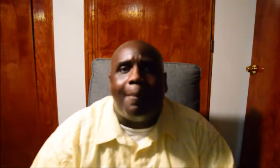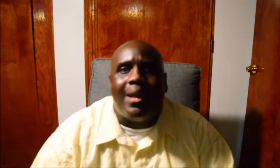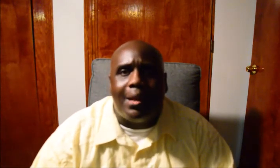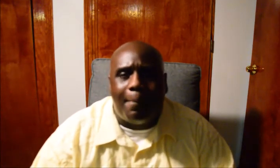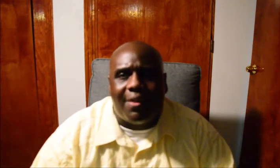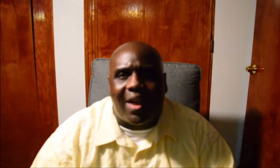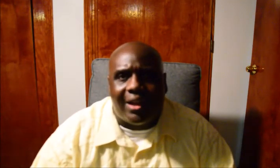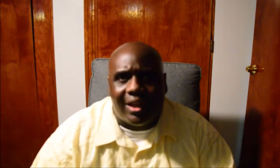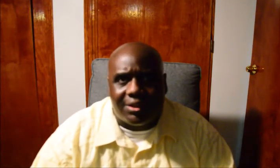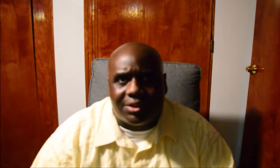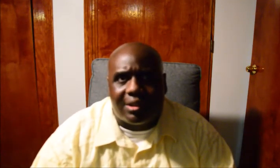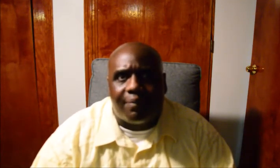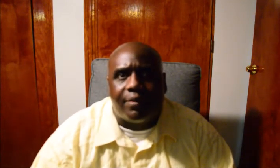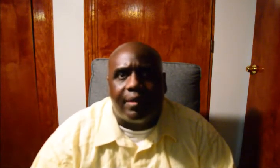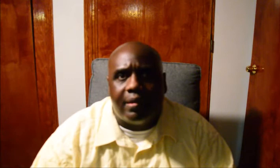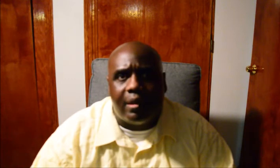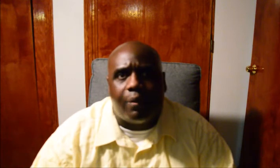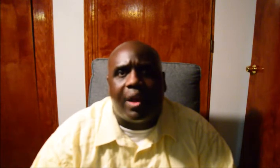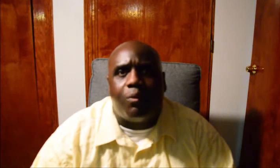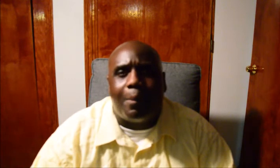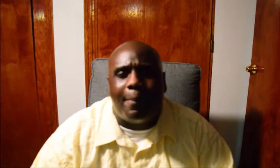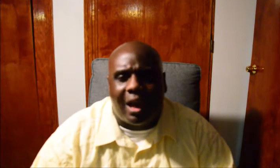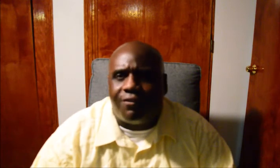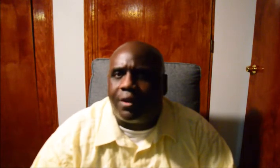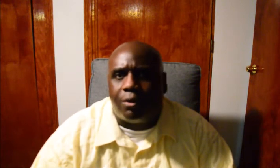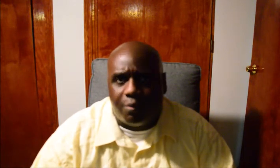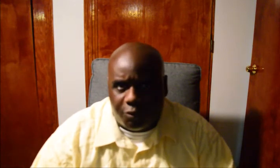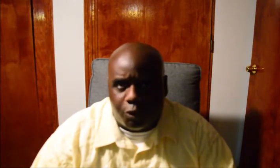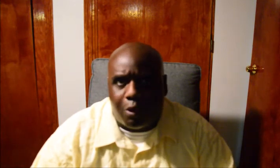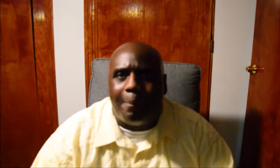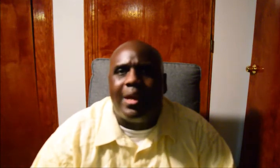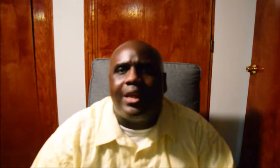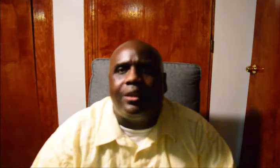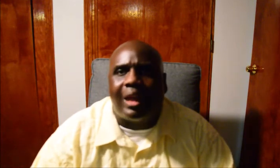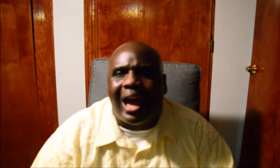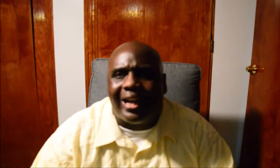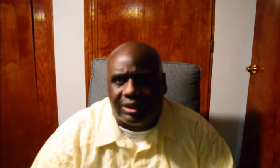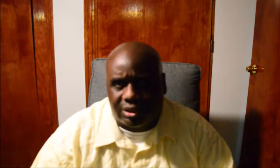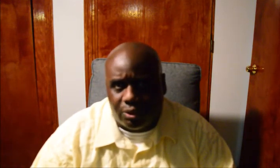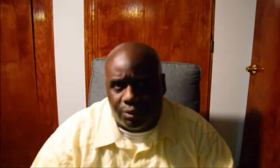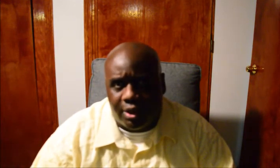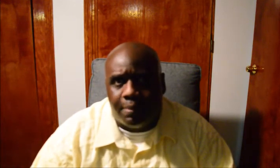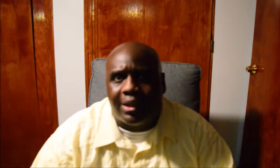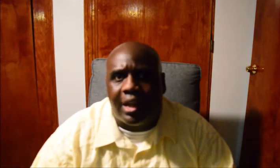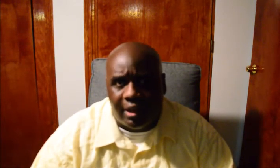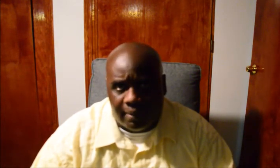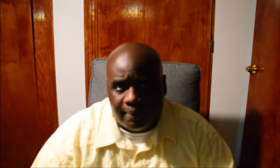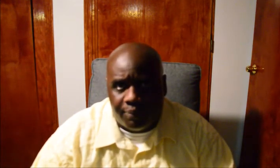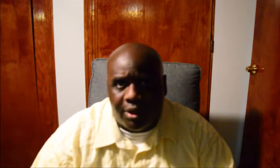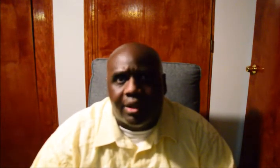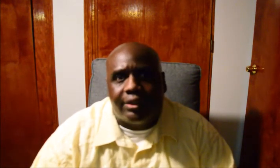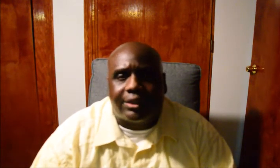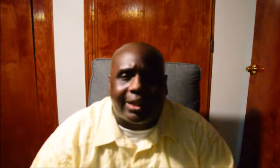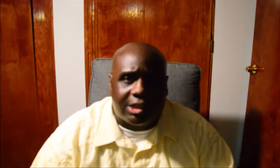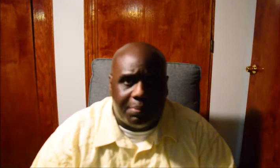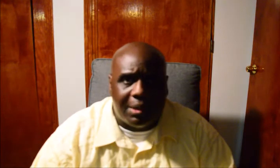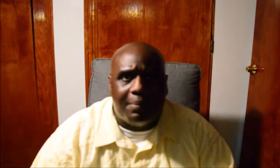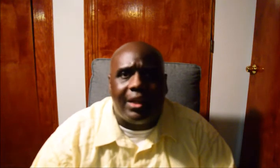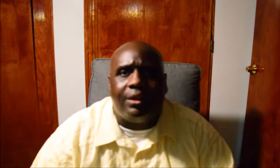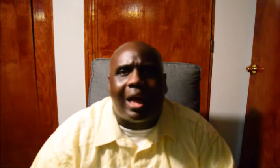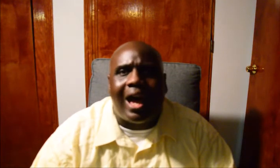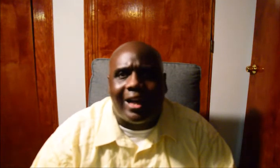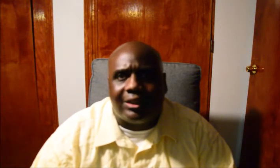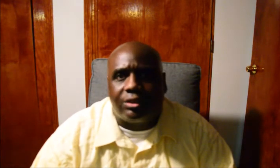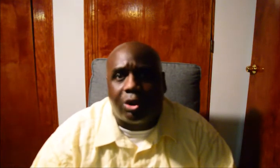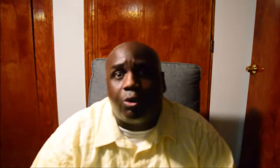What I mean by that is, you know, there were, I feel, were many lies told in the beginning, just like there's been